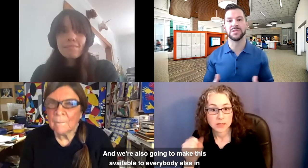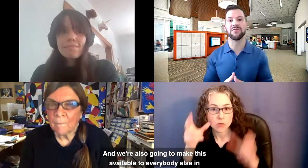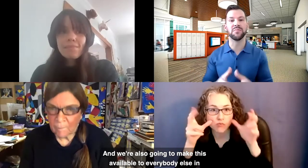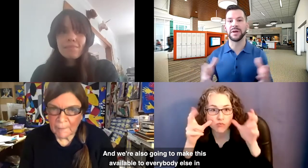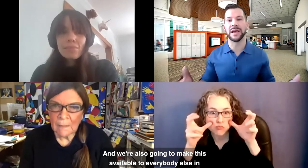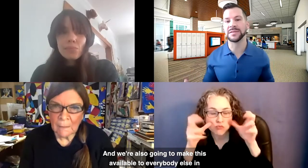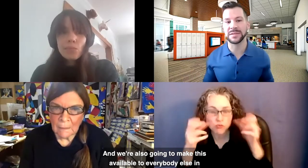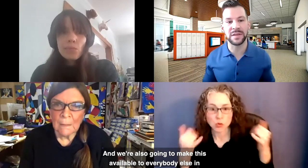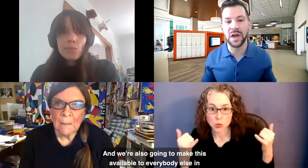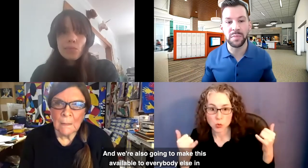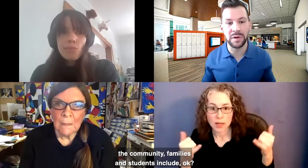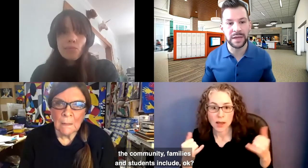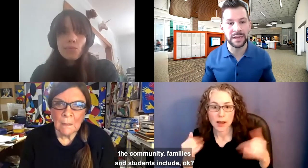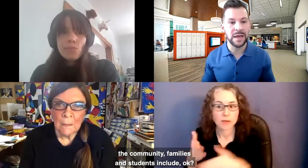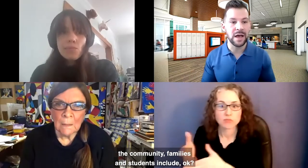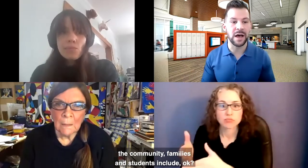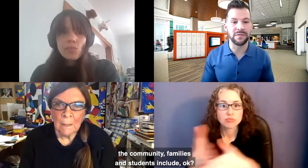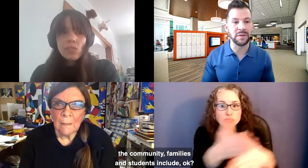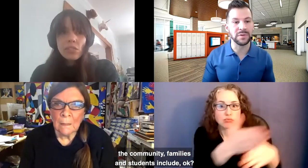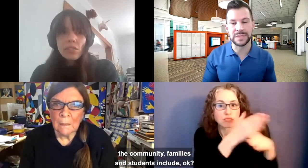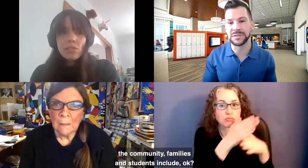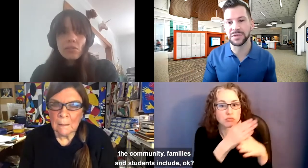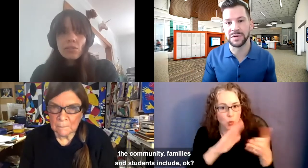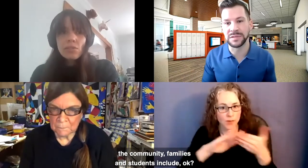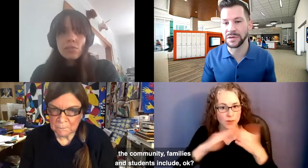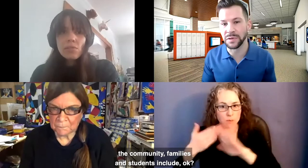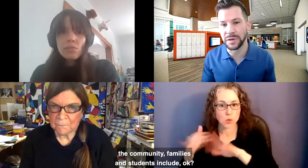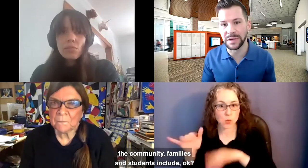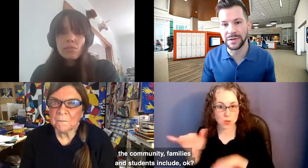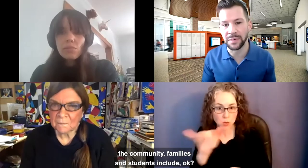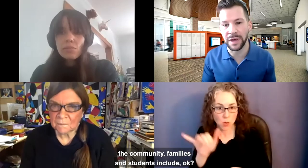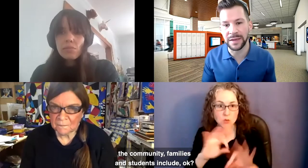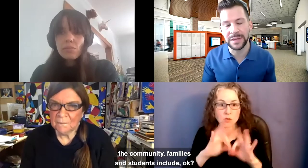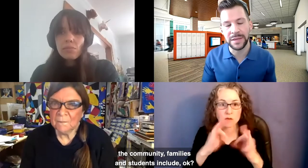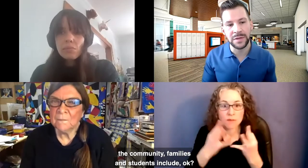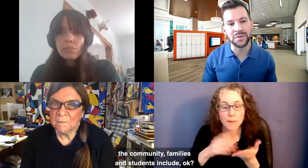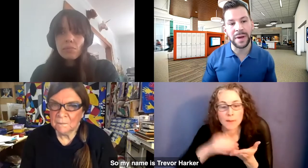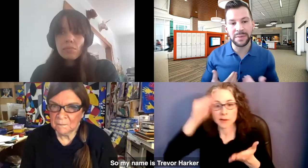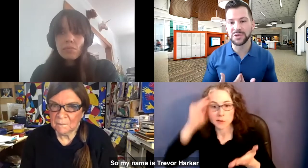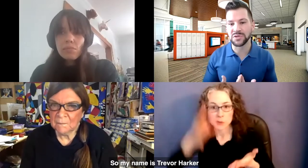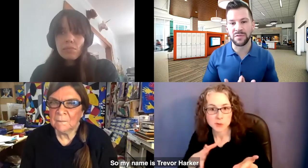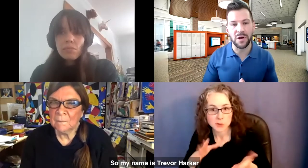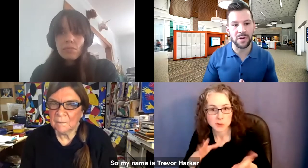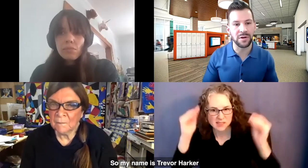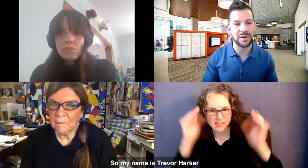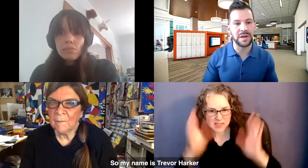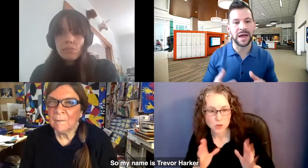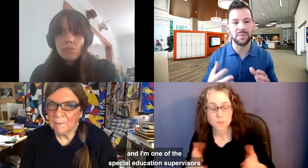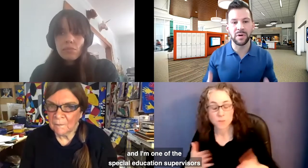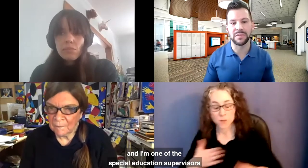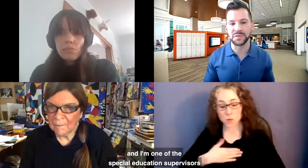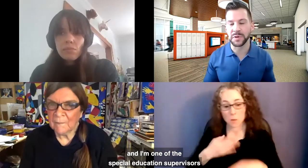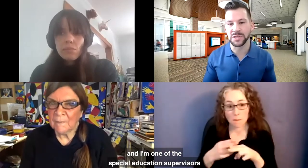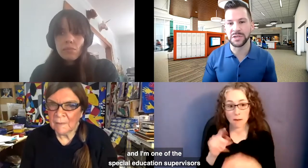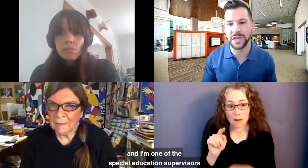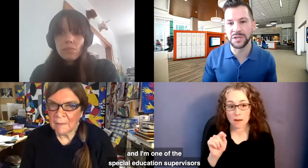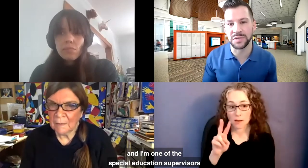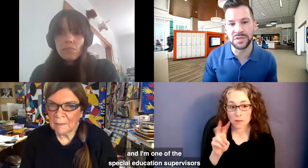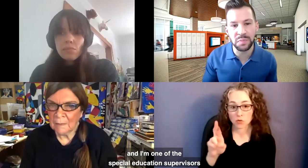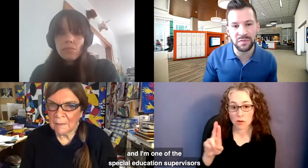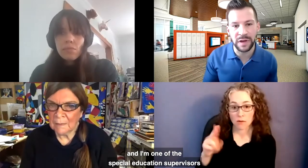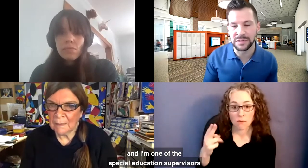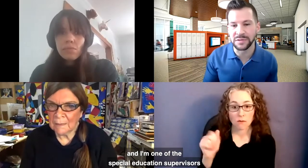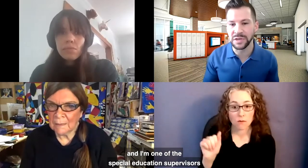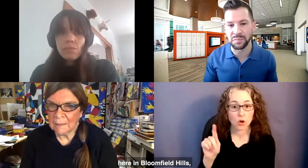available to everybody else in the community, families and students included. OK, so my name is Trevor Harker, and I'm one of the special